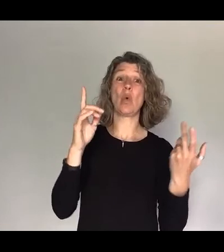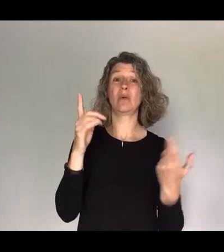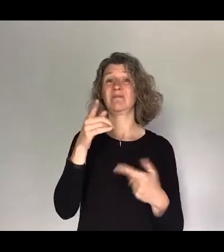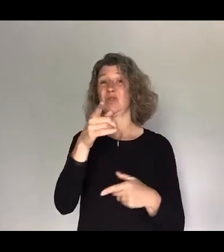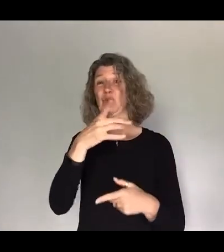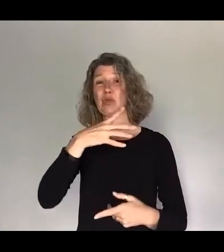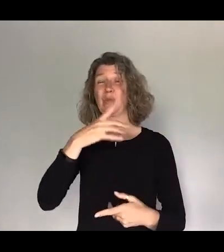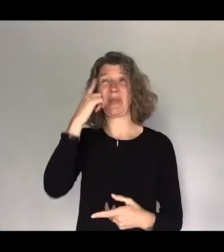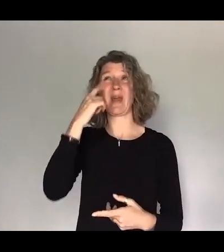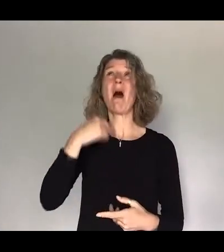your way to the front